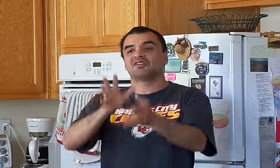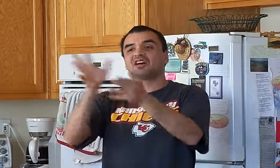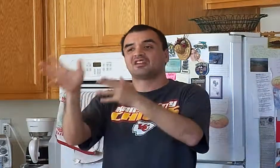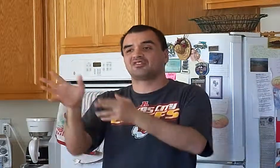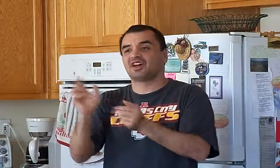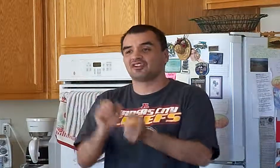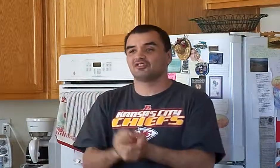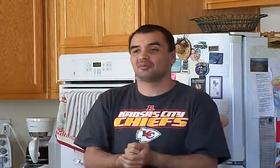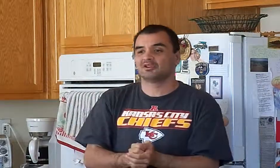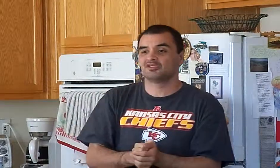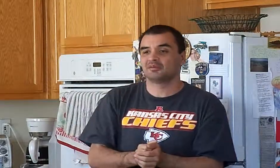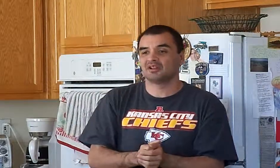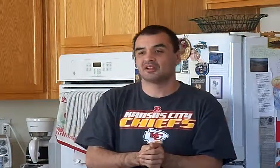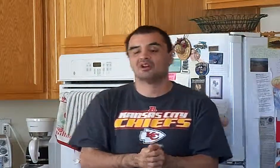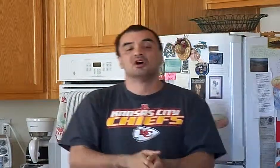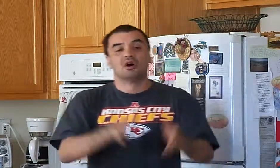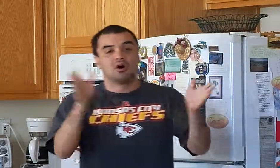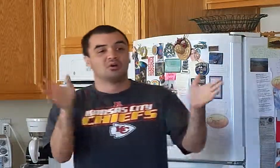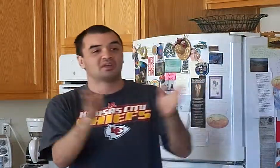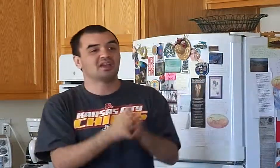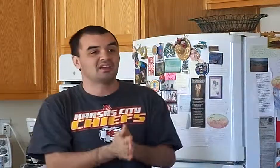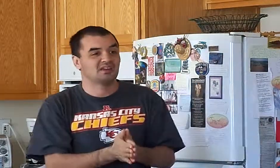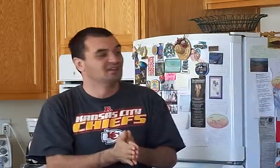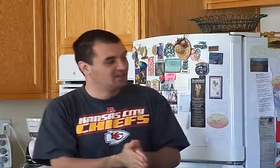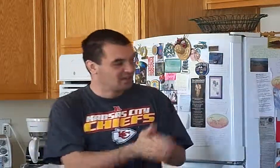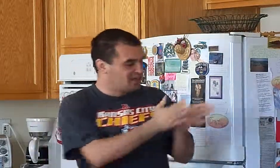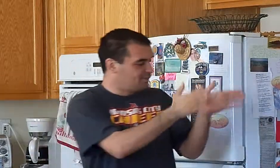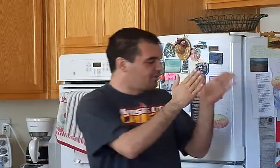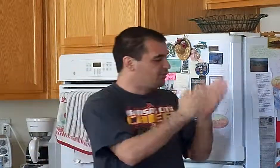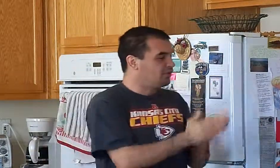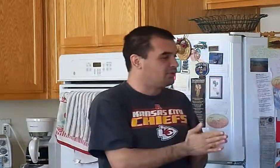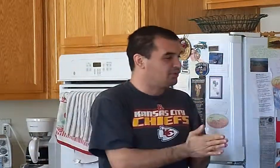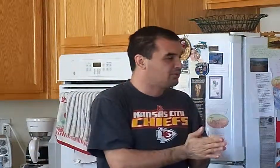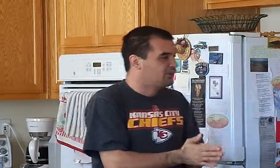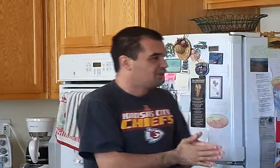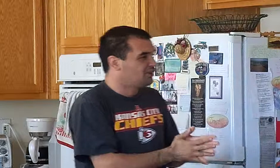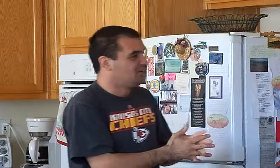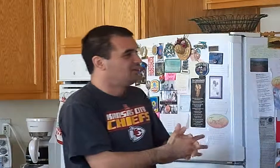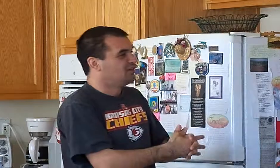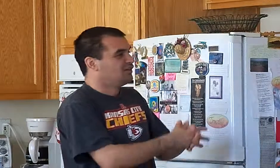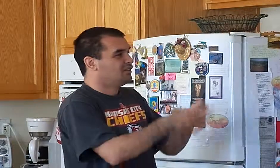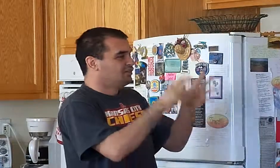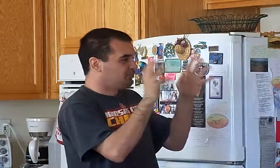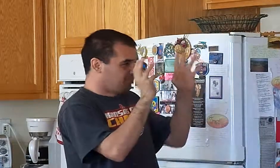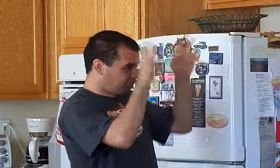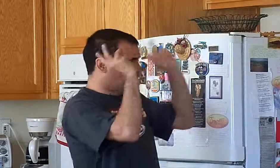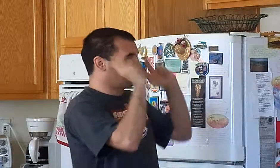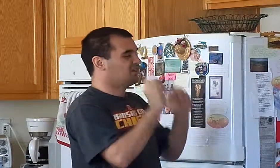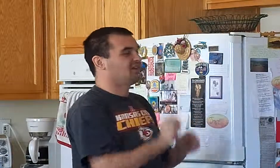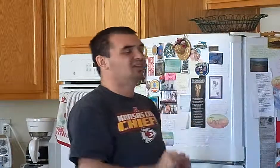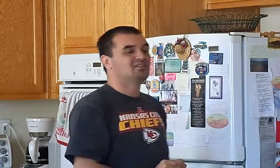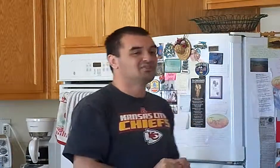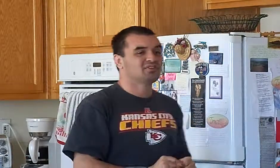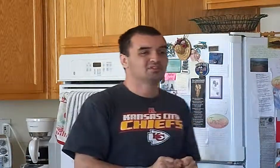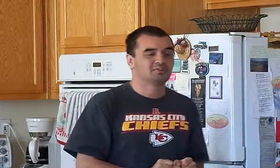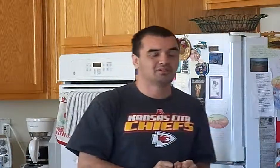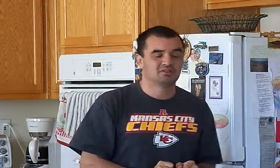a satisfaction, because they'll be like, okay, Amy Rose, the person that Ian Flynn's putting the